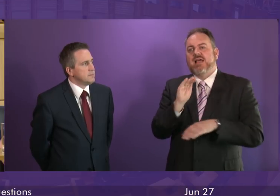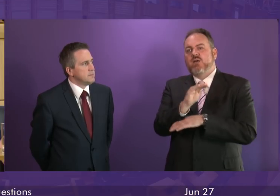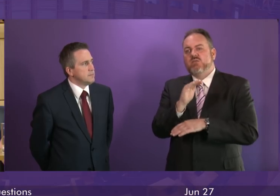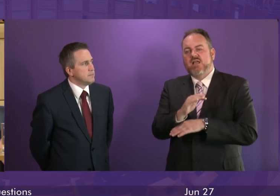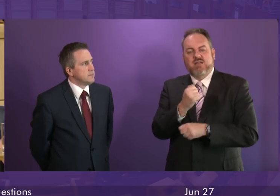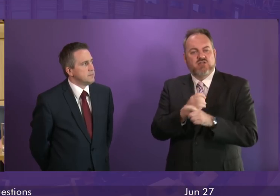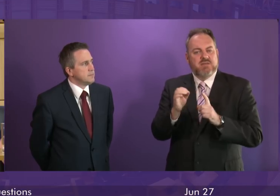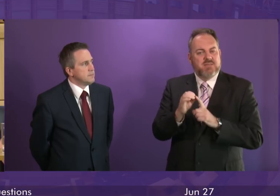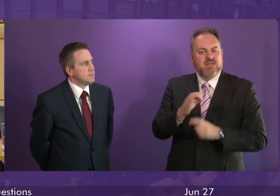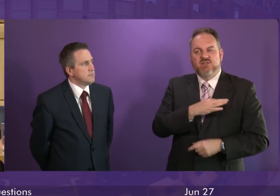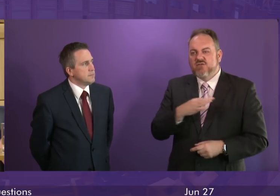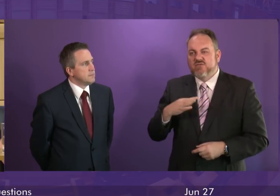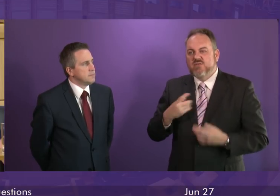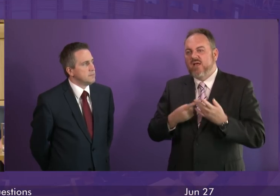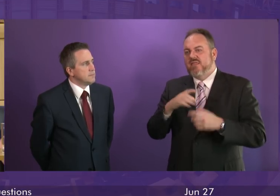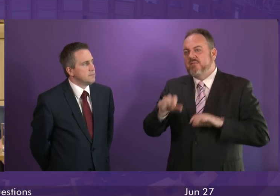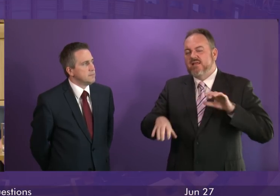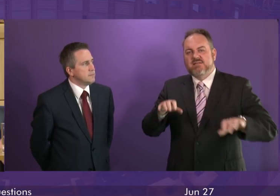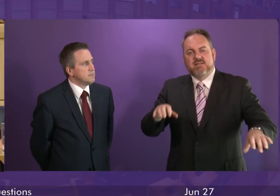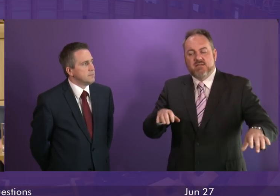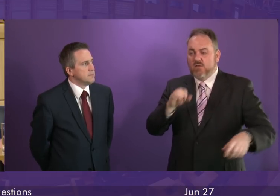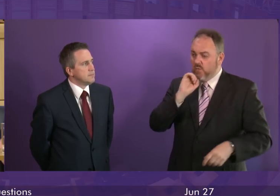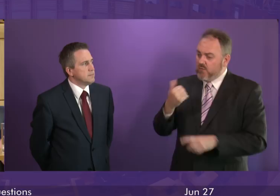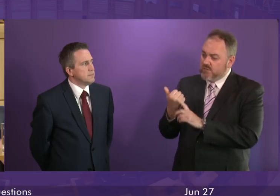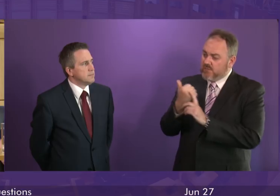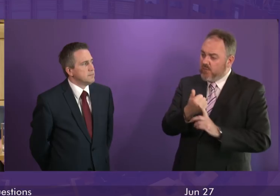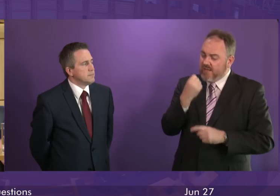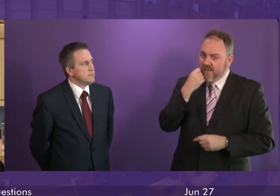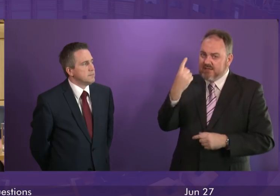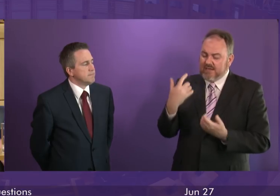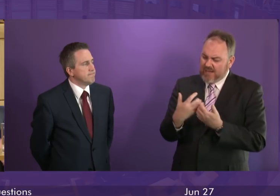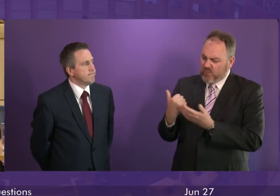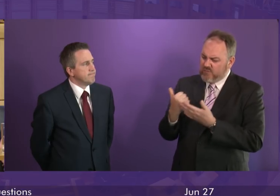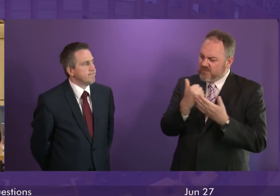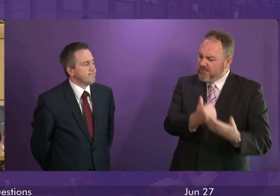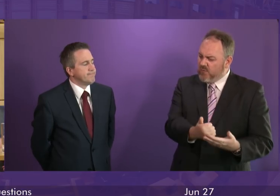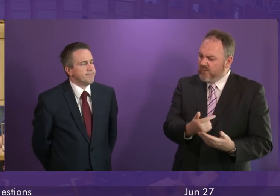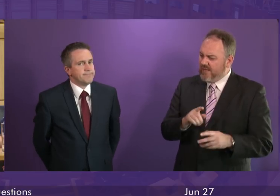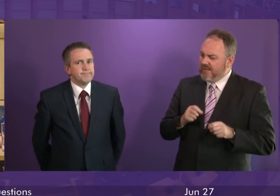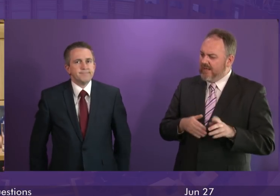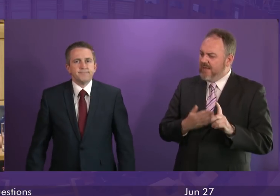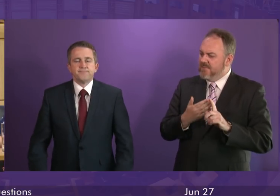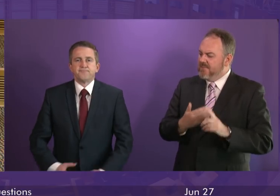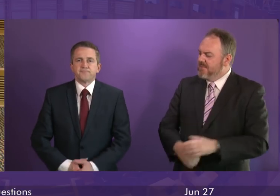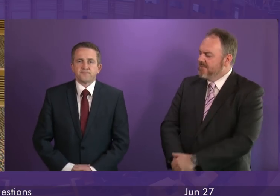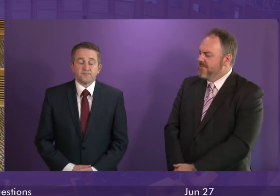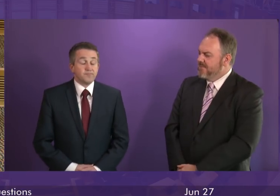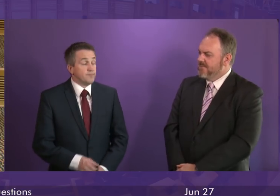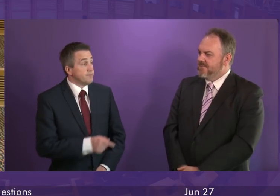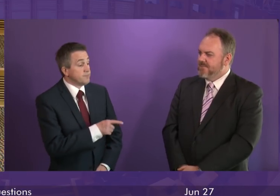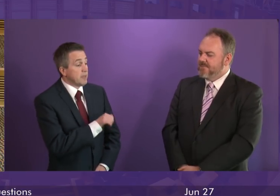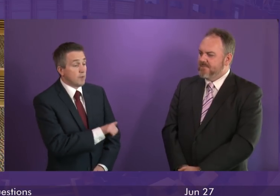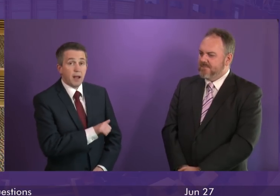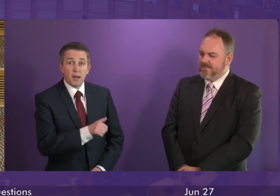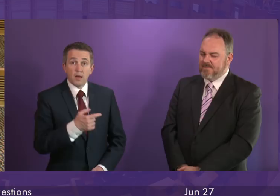setting. Can the First Minister confirm whether the Scottish Government supports this and how it will support that implementation. First Minister. Yes, we